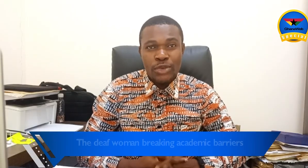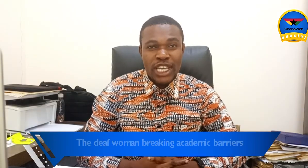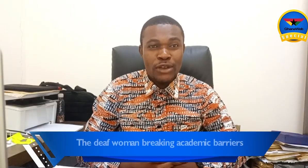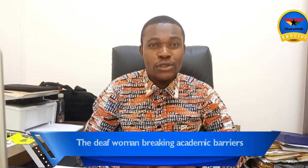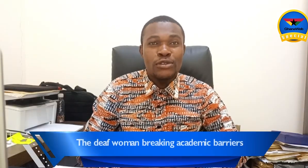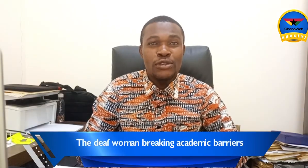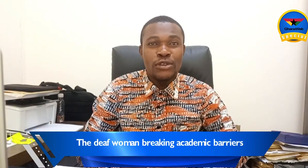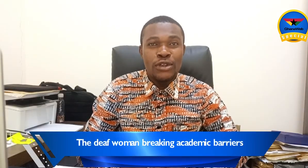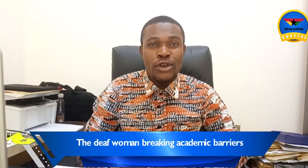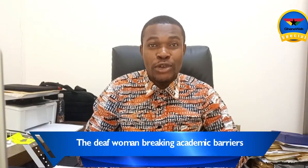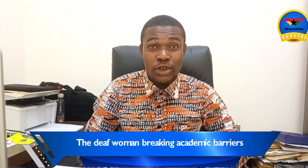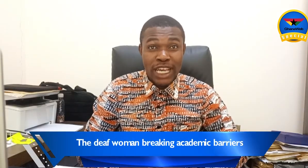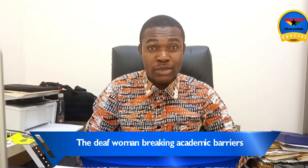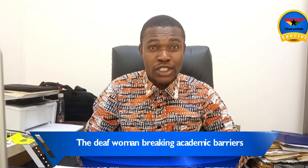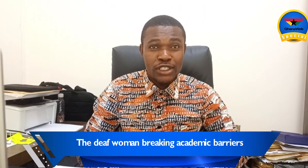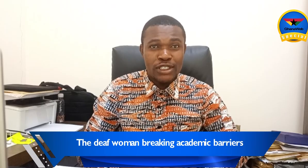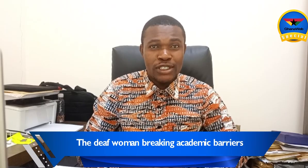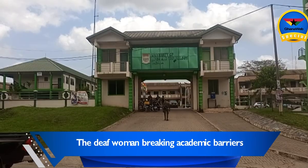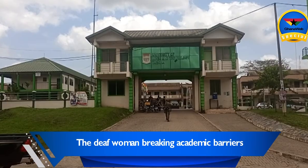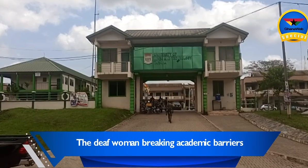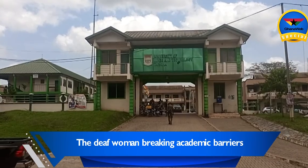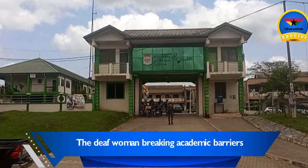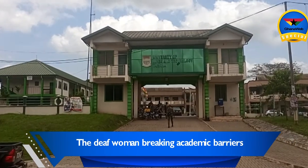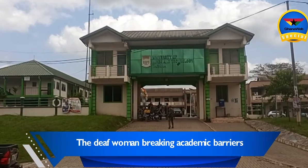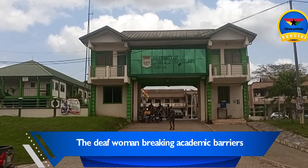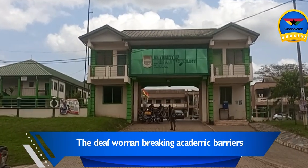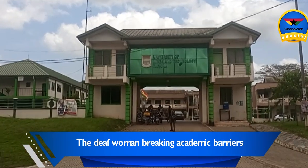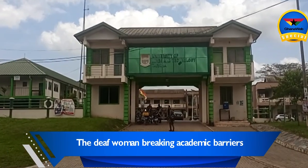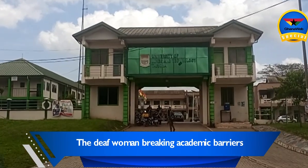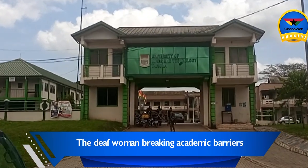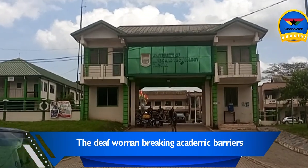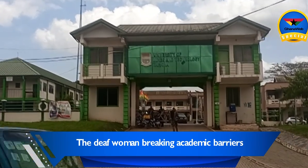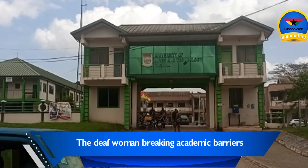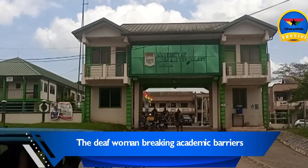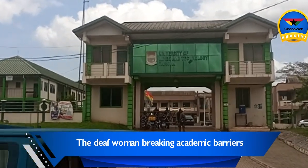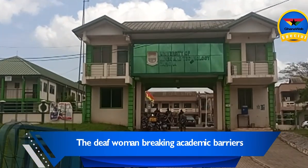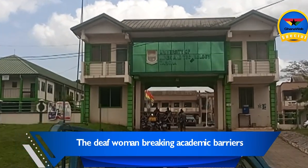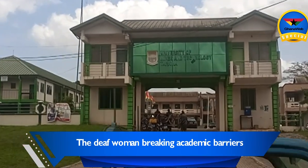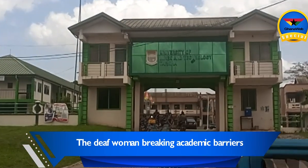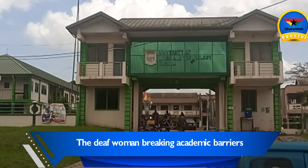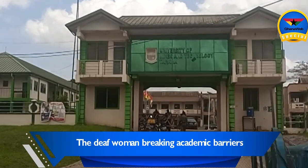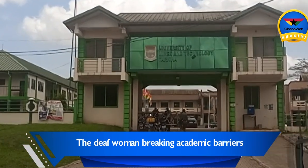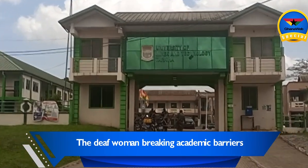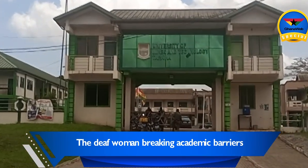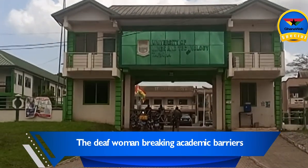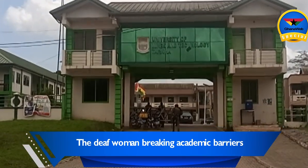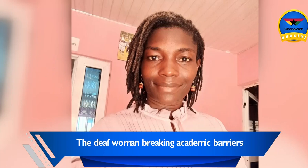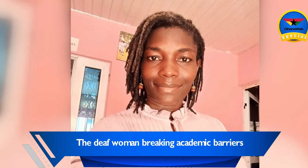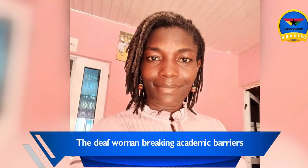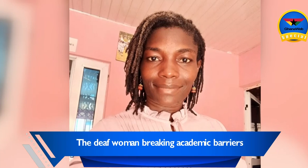we cannot withdraw the admission. Upon finding out about her condition, after her admission,